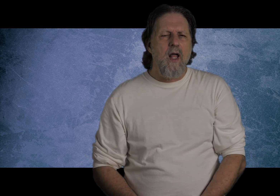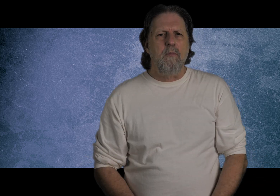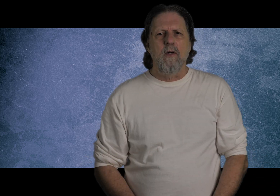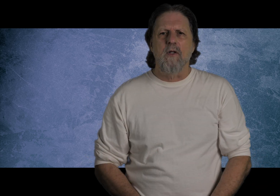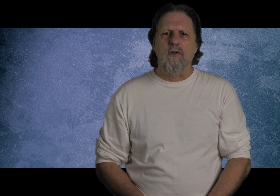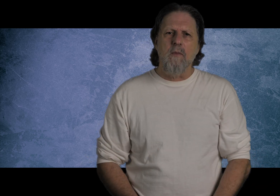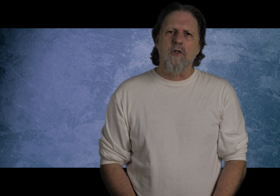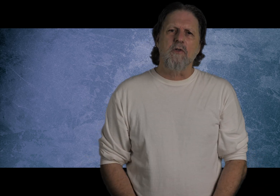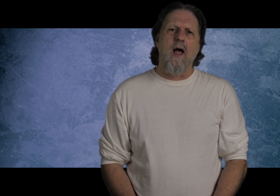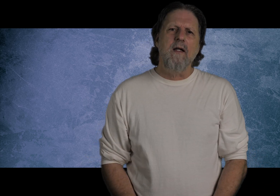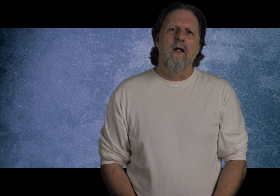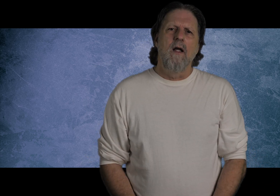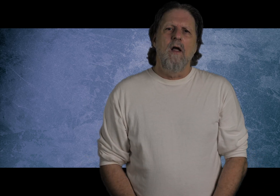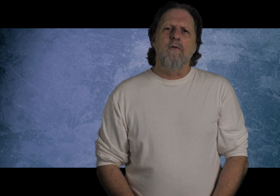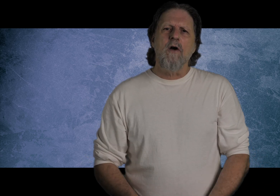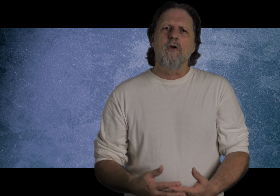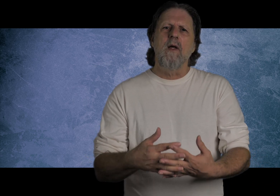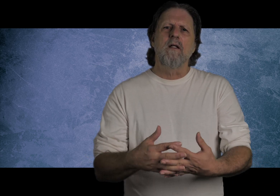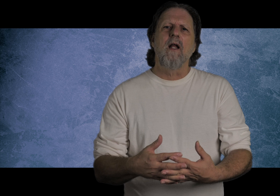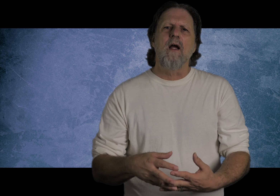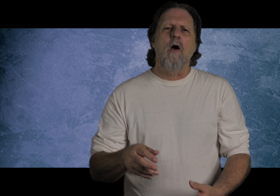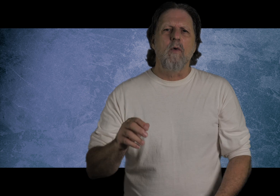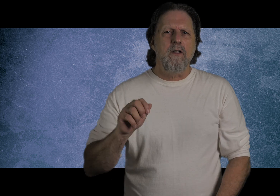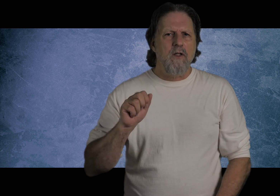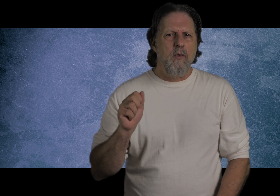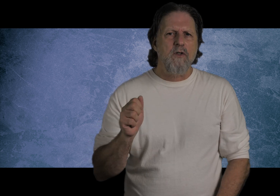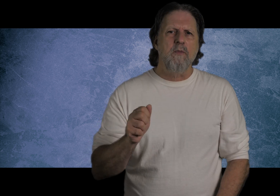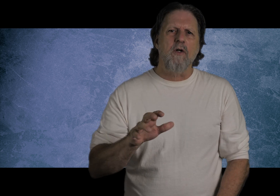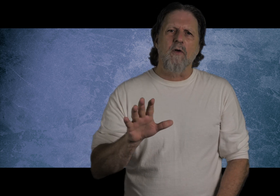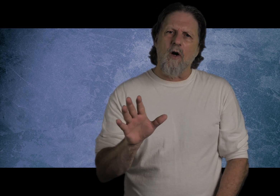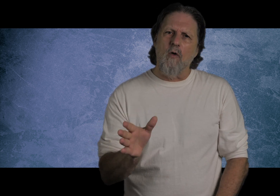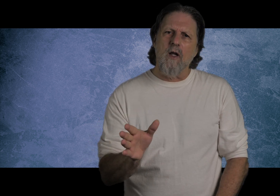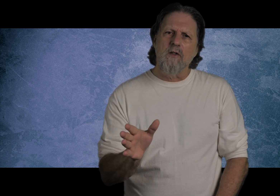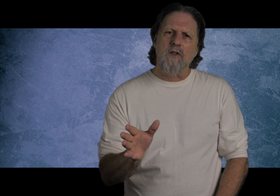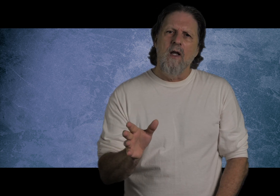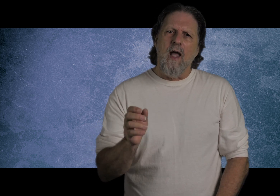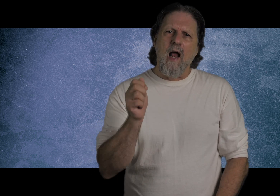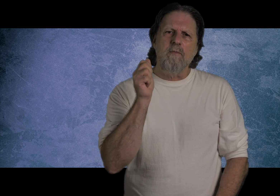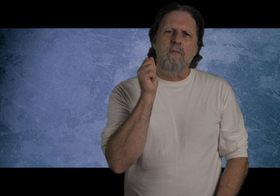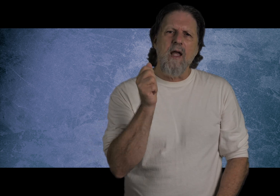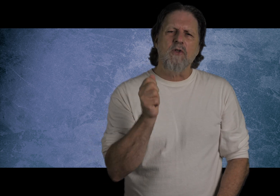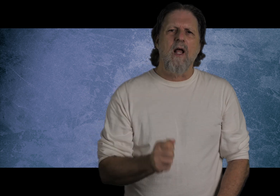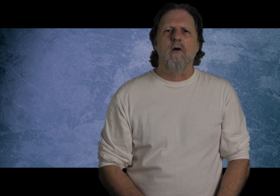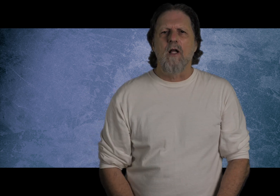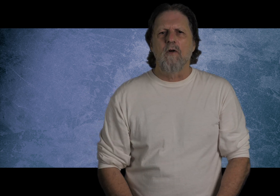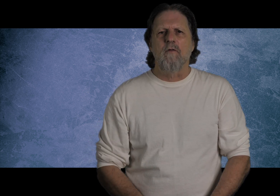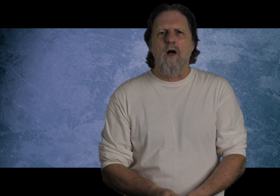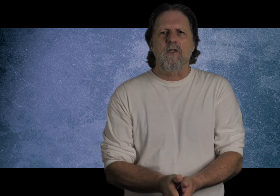tampering with the Scriptures, right? Far too many today are willing to twist Scripture for their own ends. And I'm amazed at how clever the false